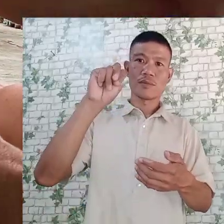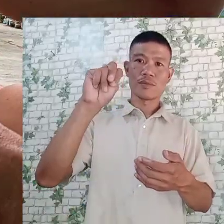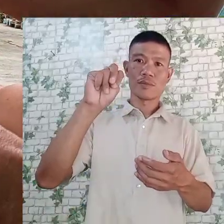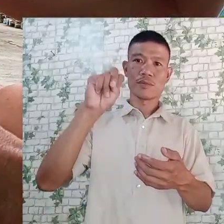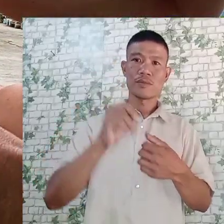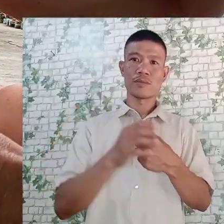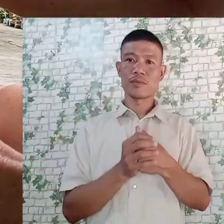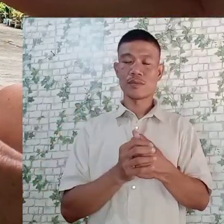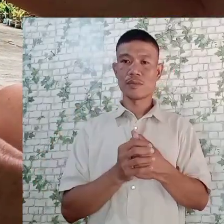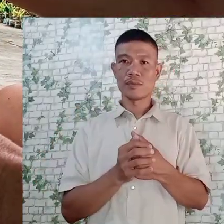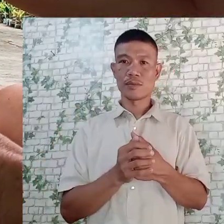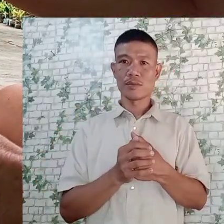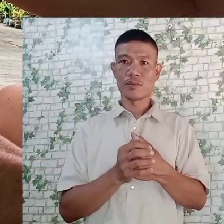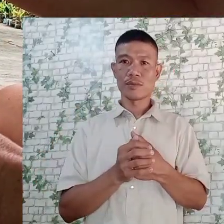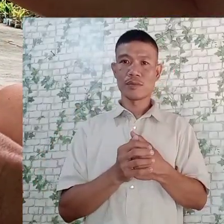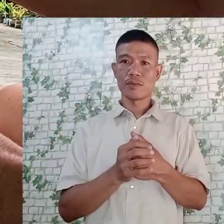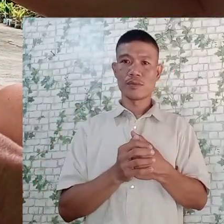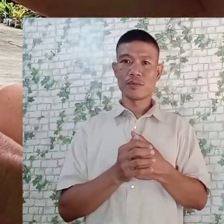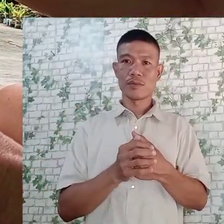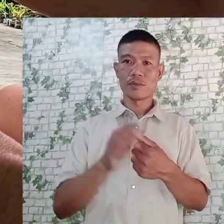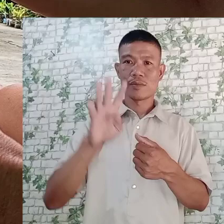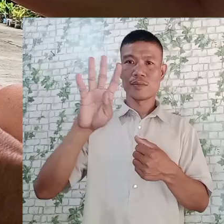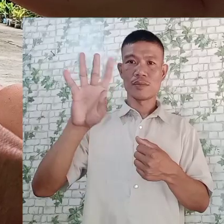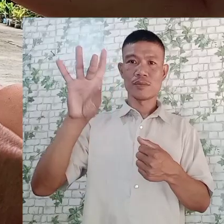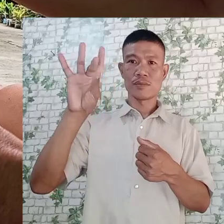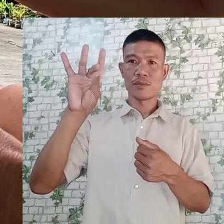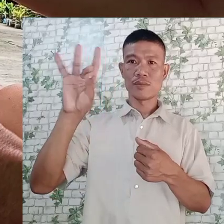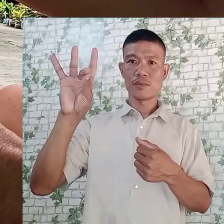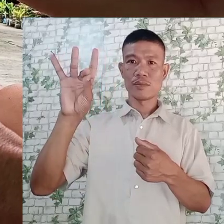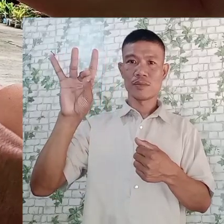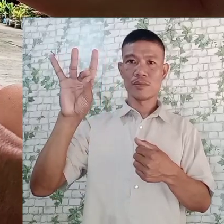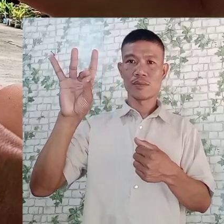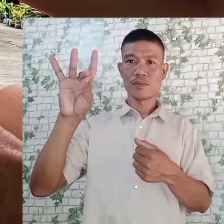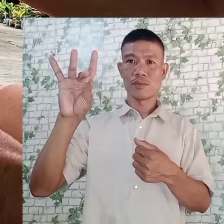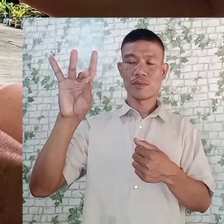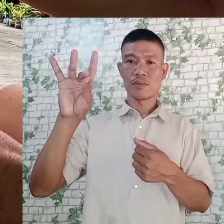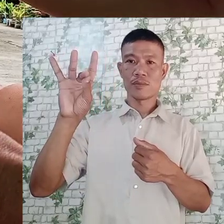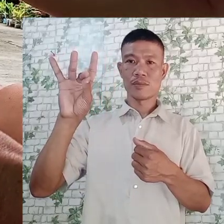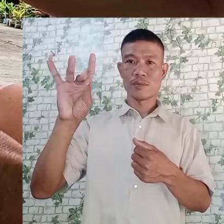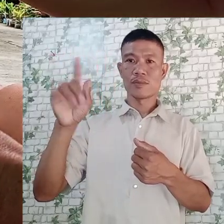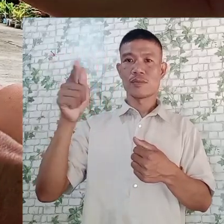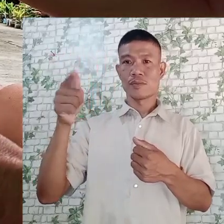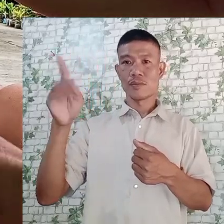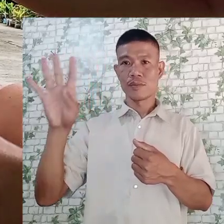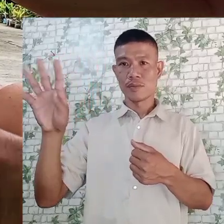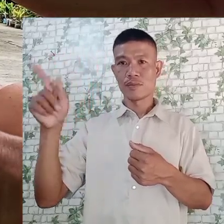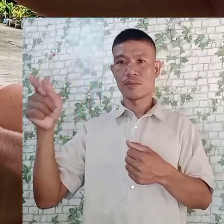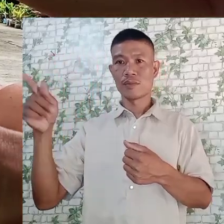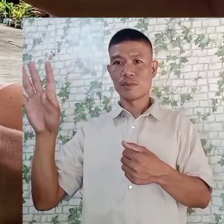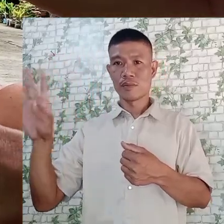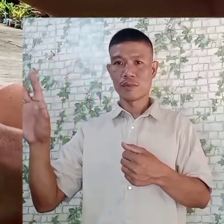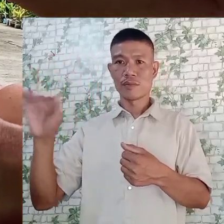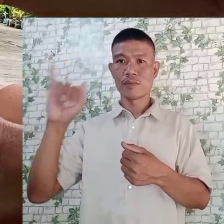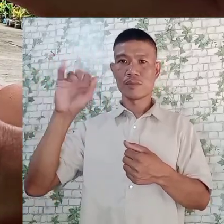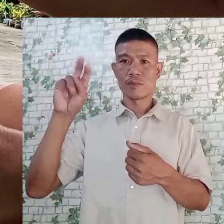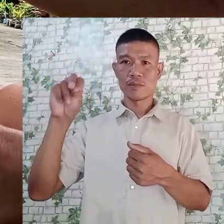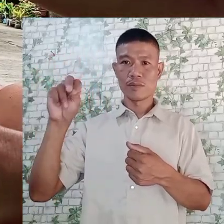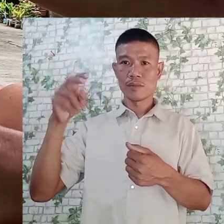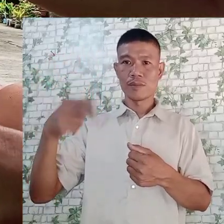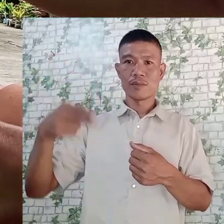Okay, 48 here, then 24 inches, 24 inches, then the height will be